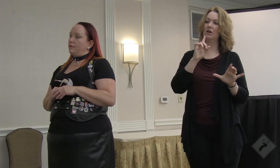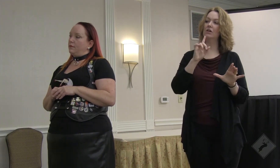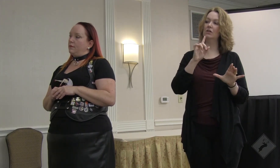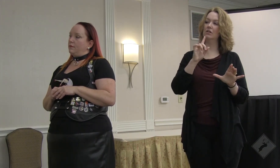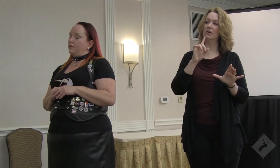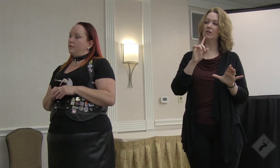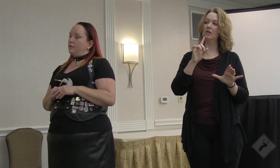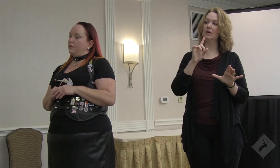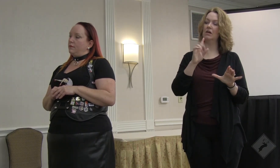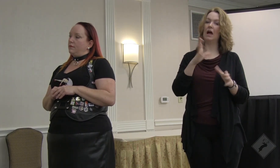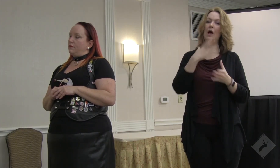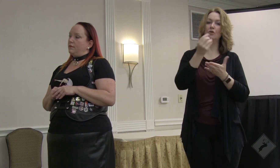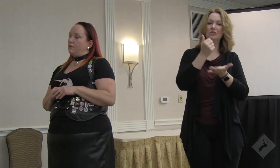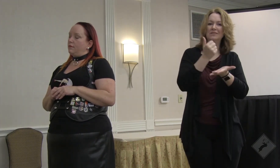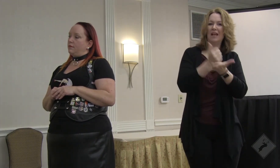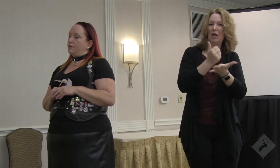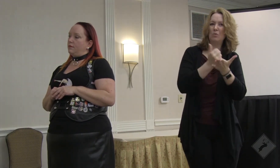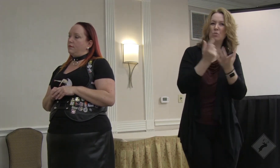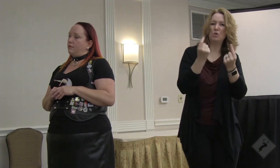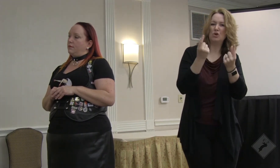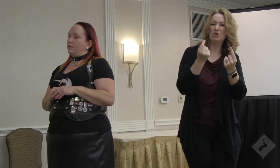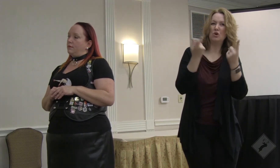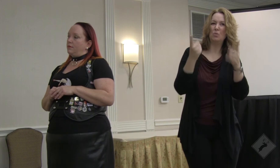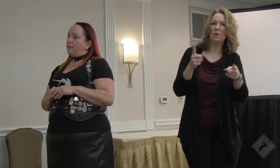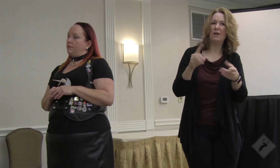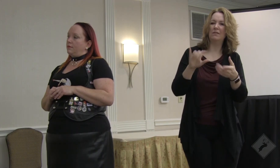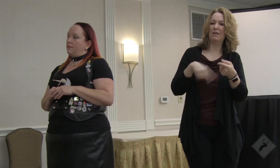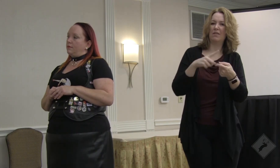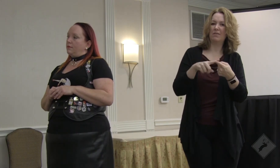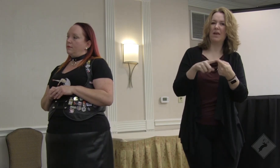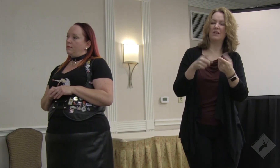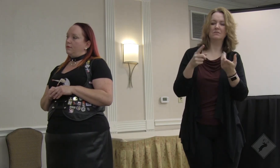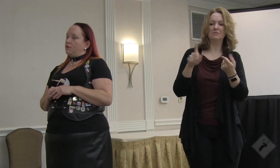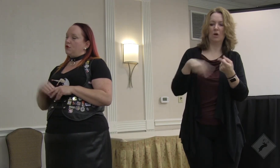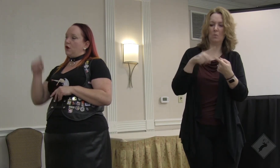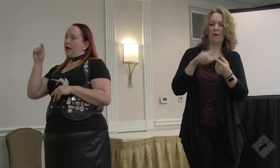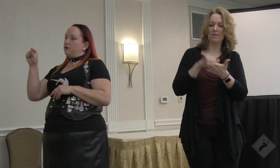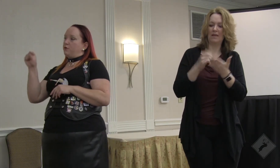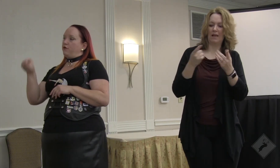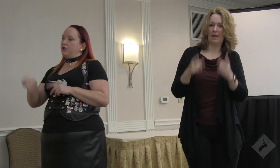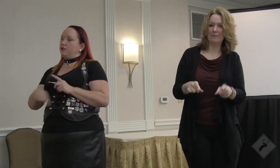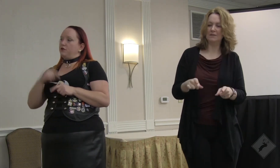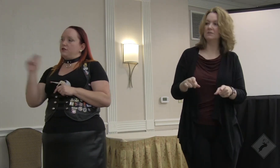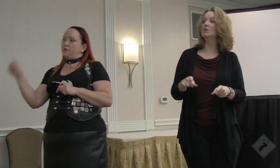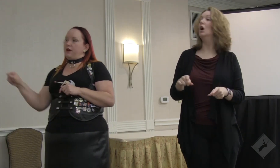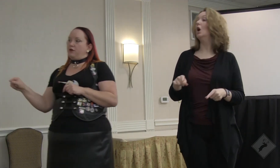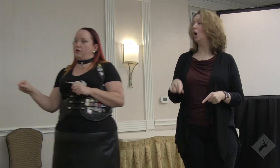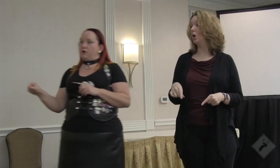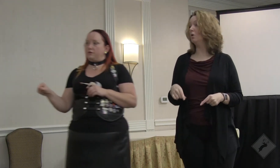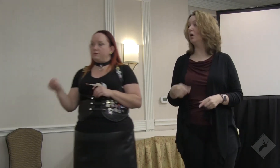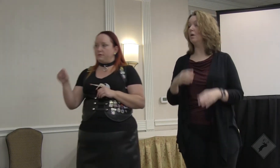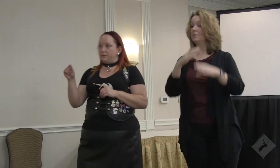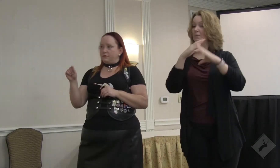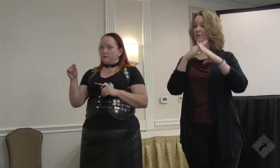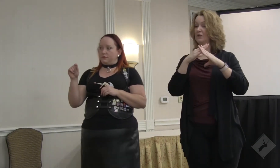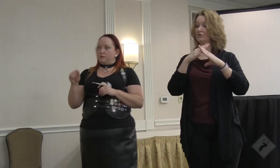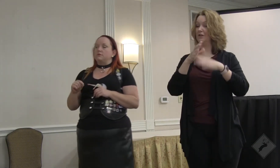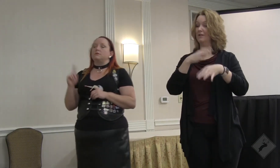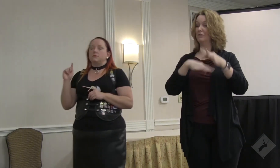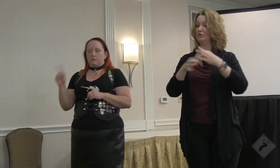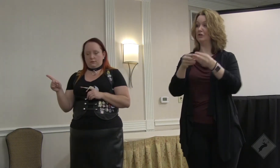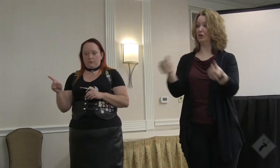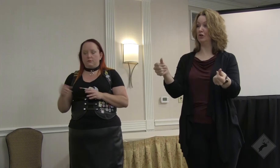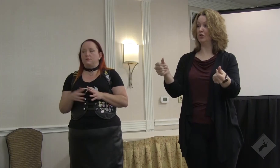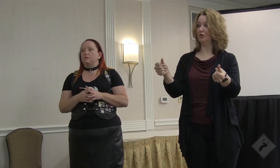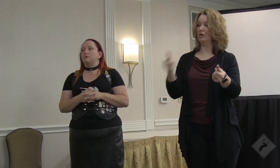to take when that happens to stop that from happening? So an ounce of prevention versus a pound of cure? Yeah, like if you